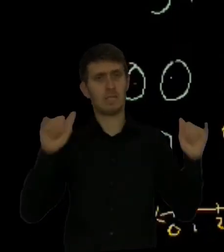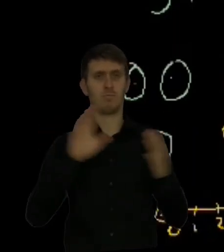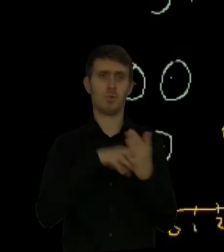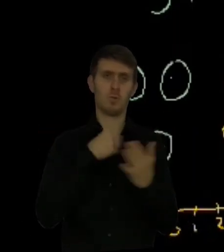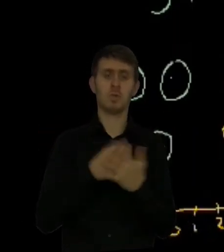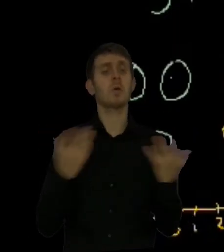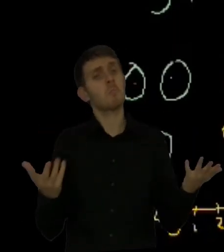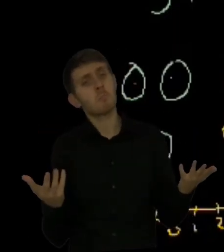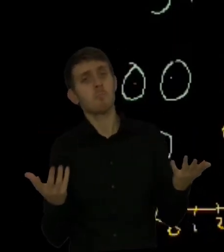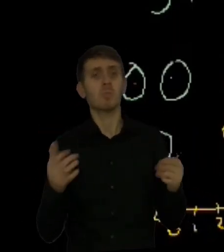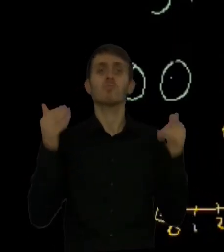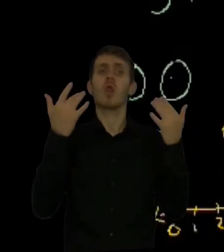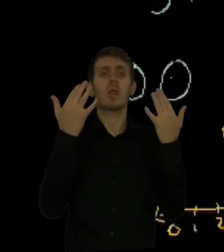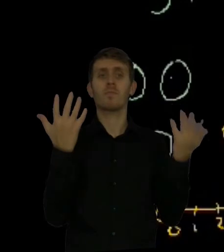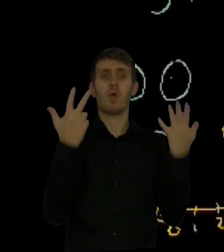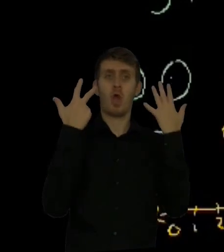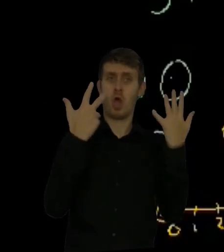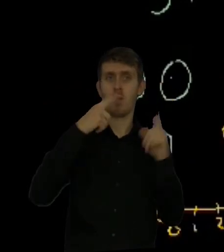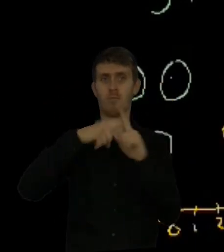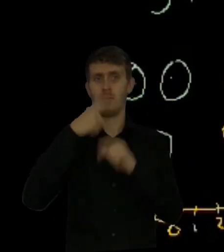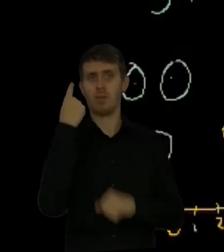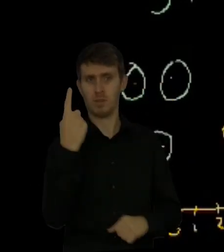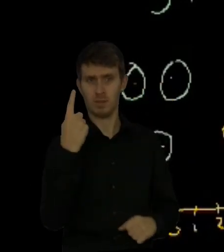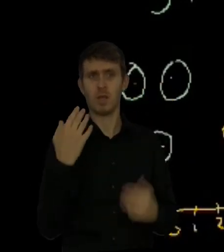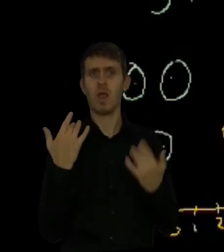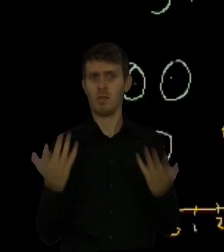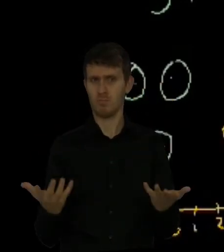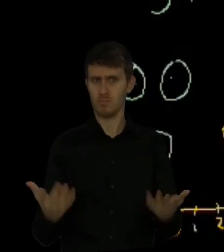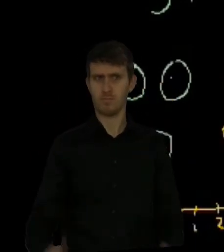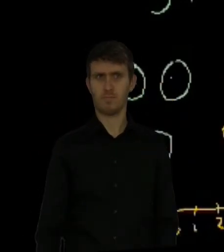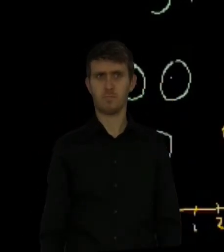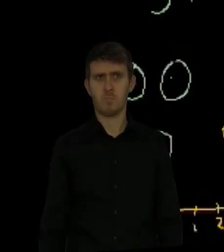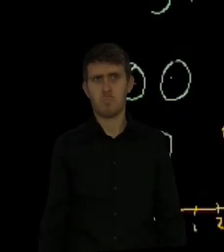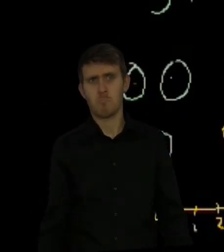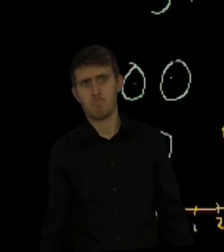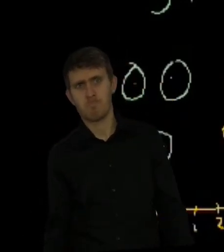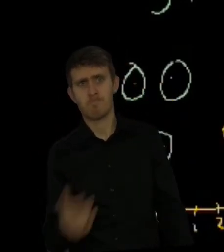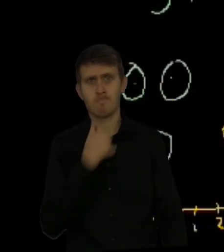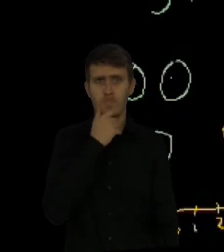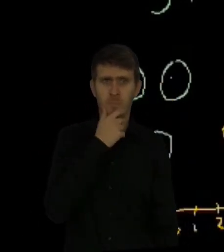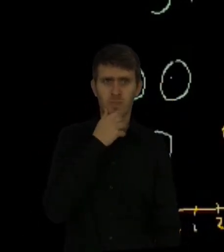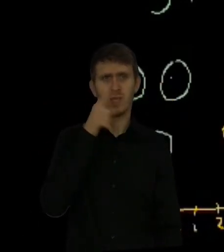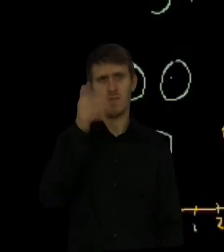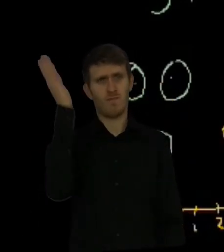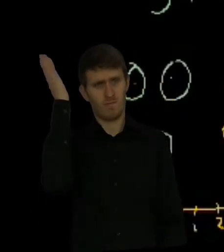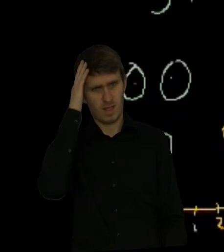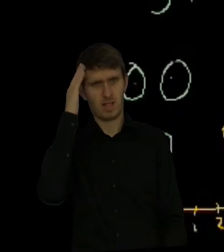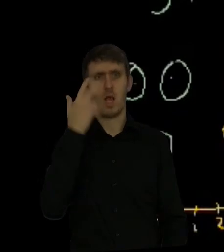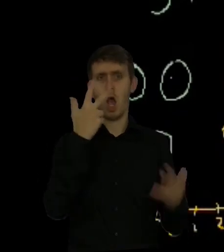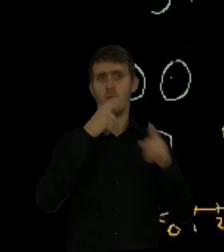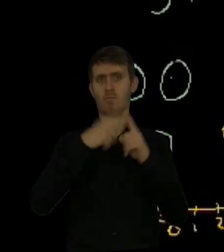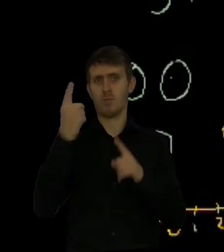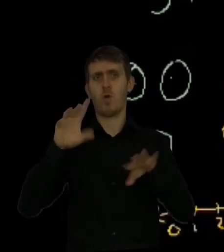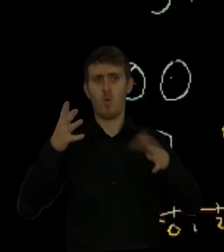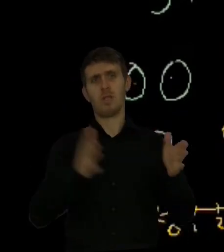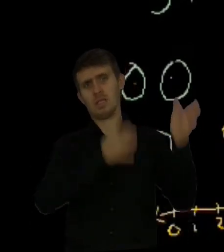ones. We could say, what if I asked you what 8 plus 1 is? 8 plus 1. Well, you might already know